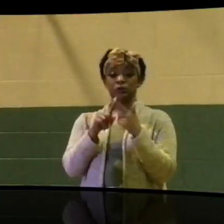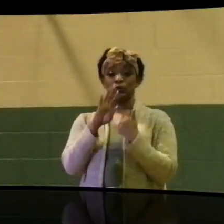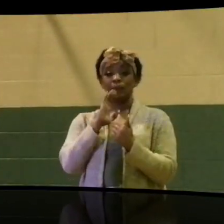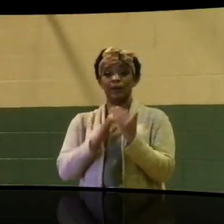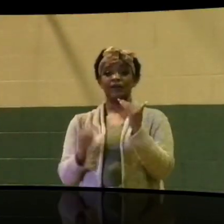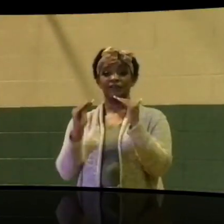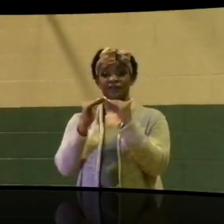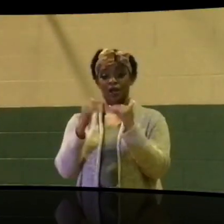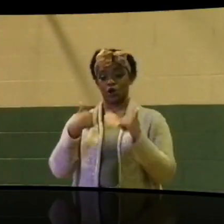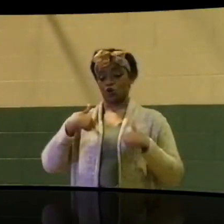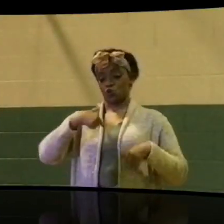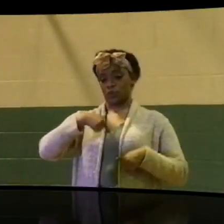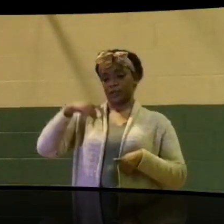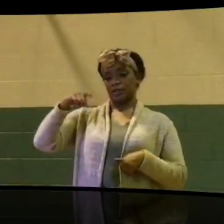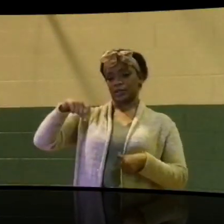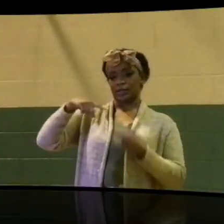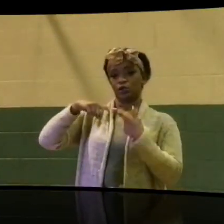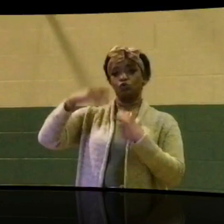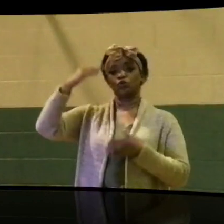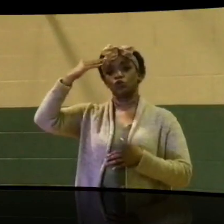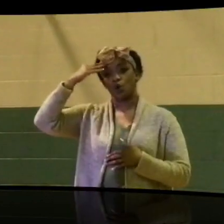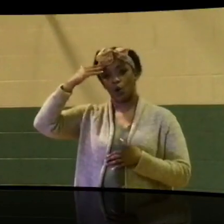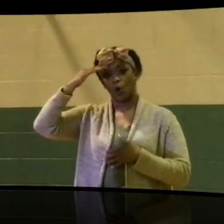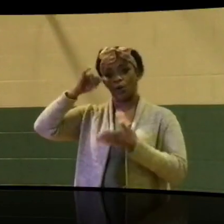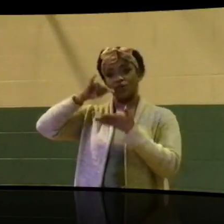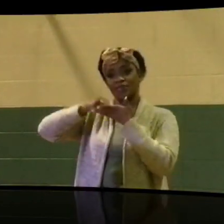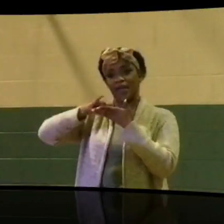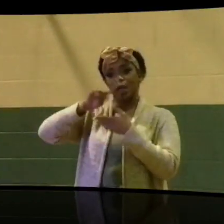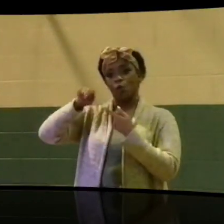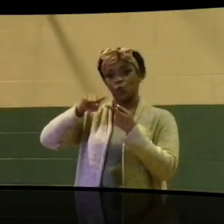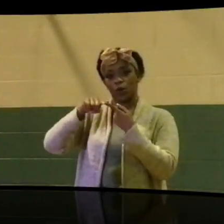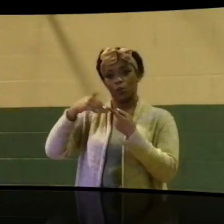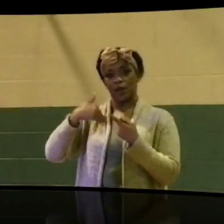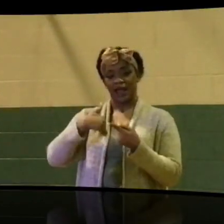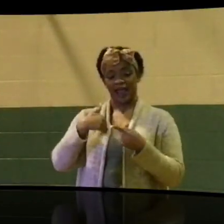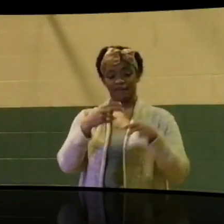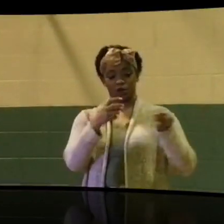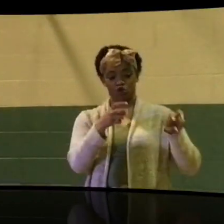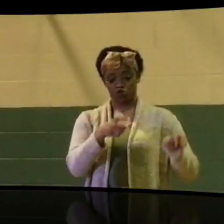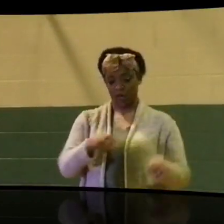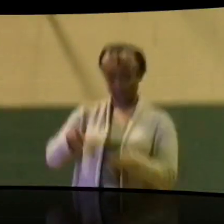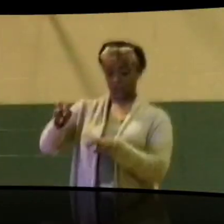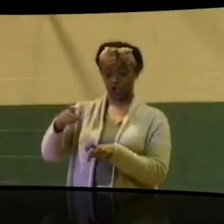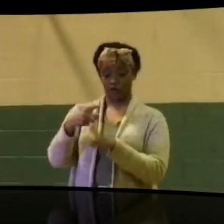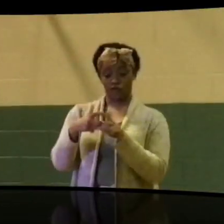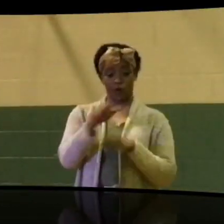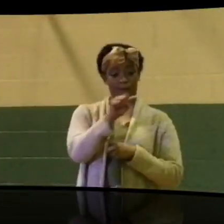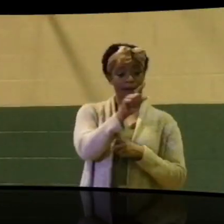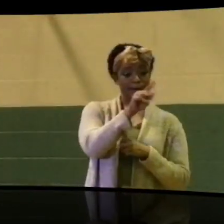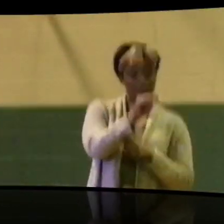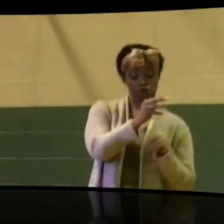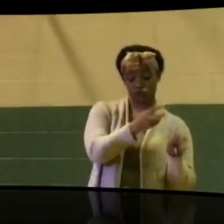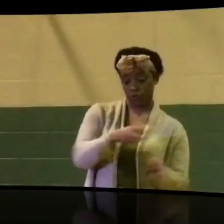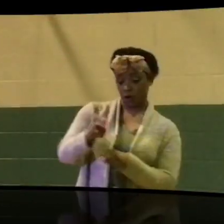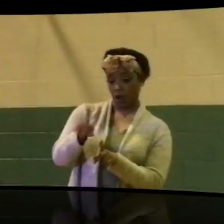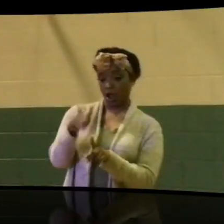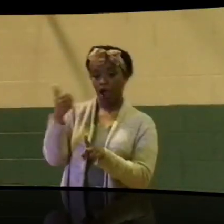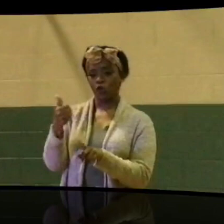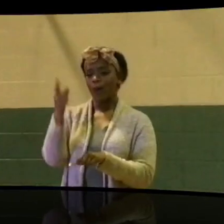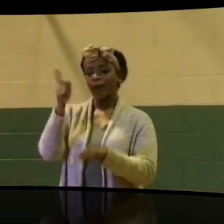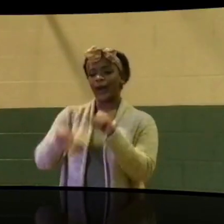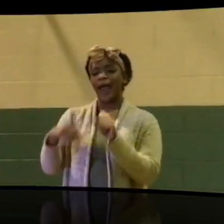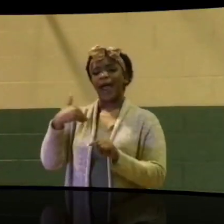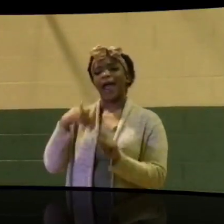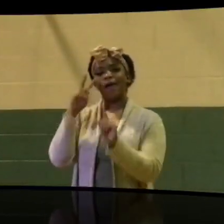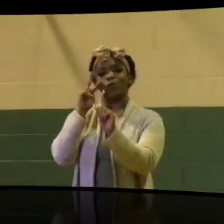need to know that when there's a transition of administration, there cannot be the perception that